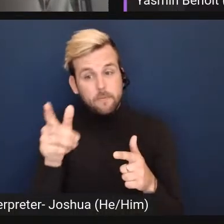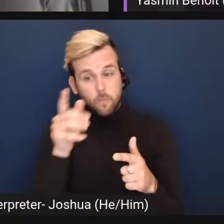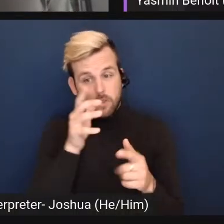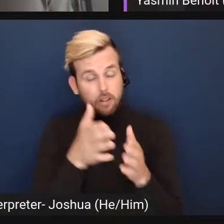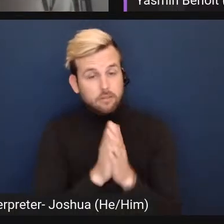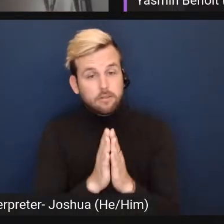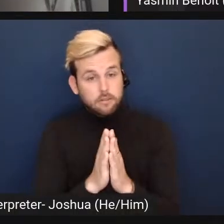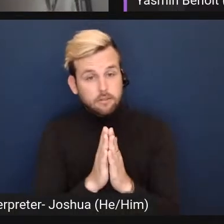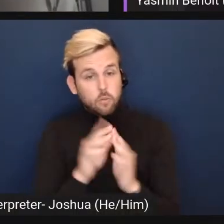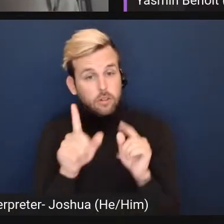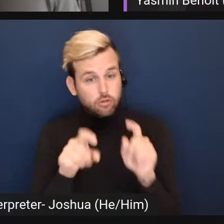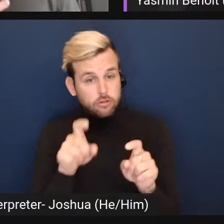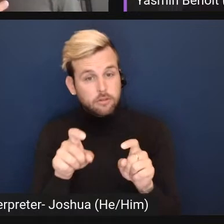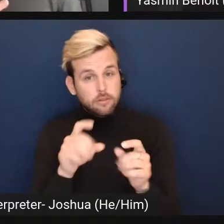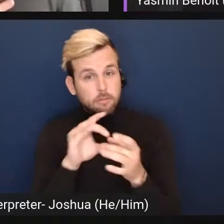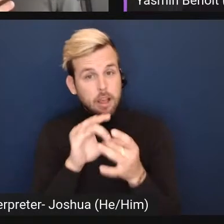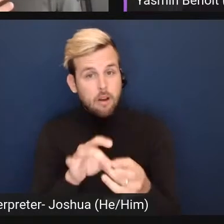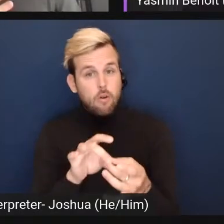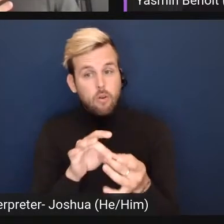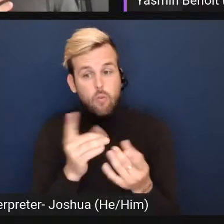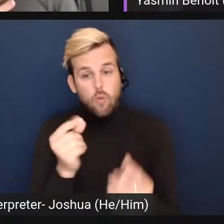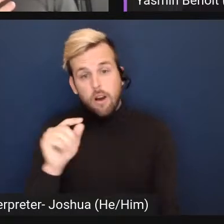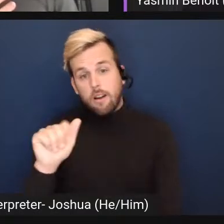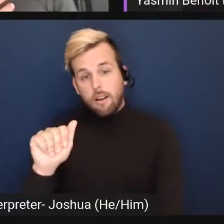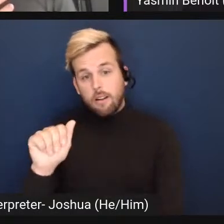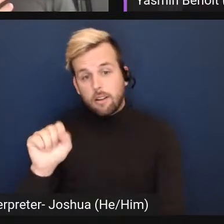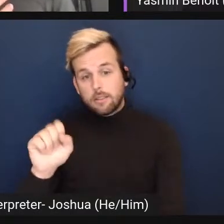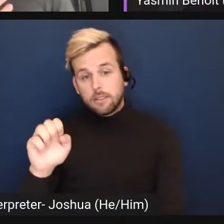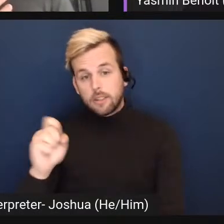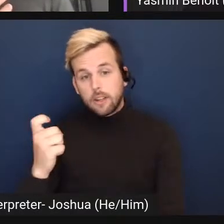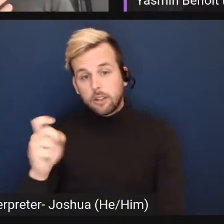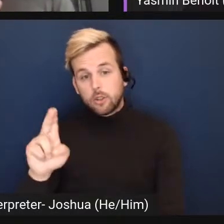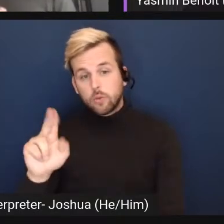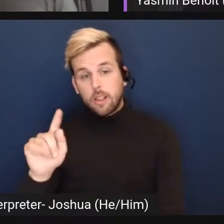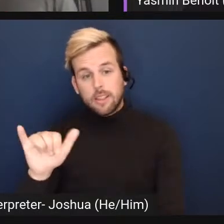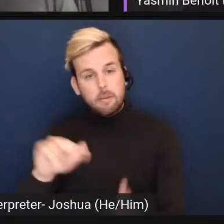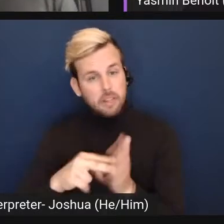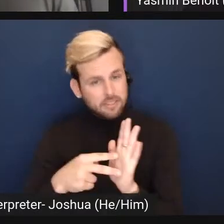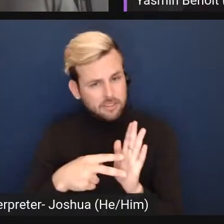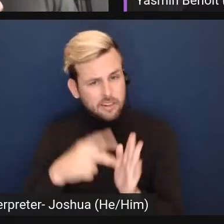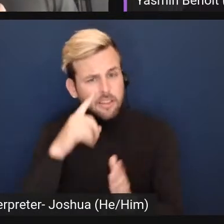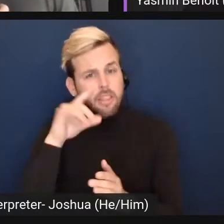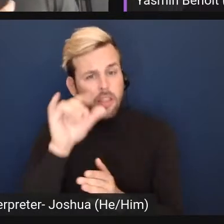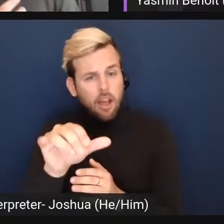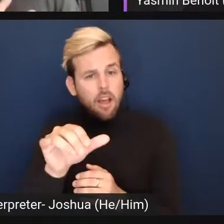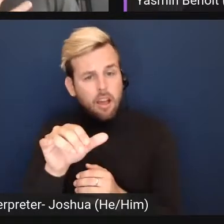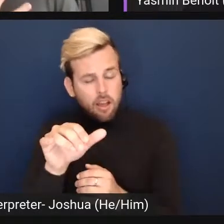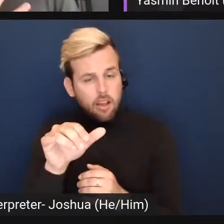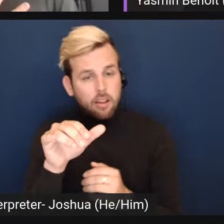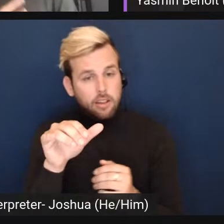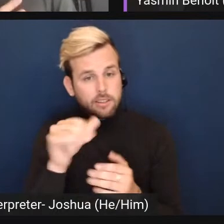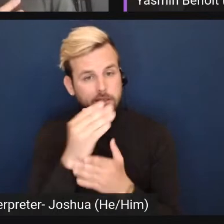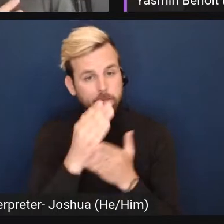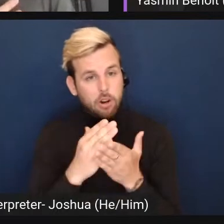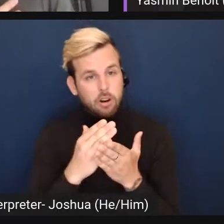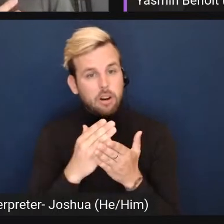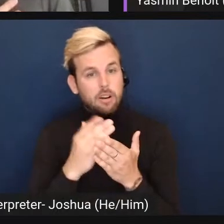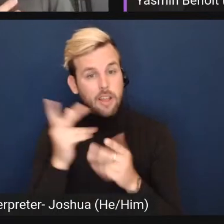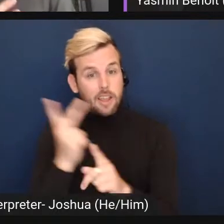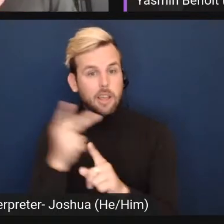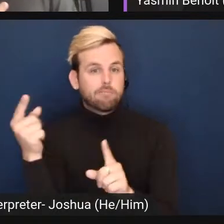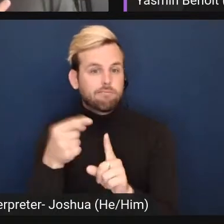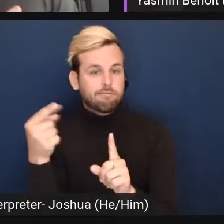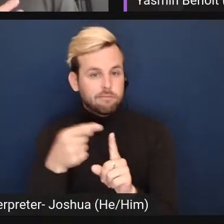ask questions about what asexuality means to the person they're talking to and i think that's the the piece that i keep coming back to